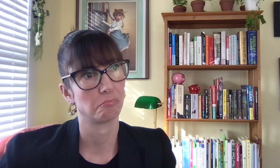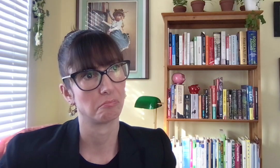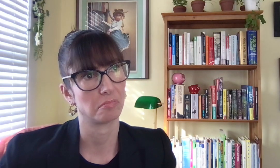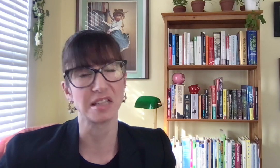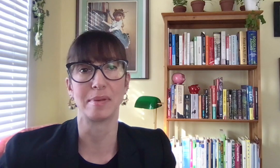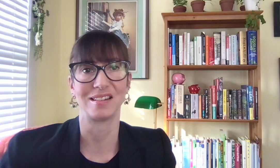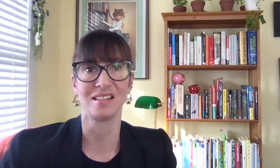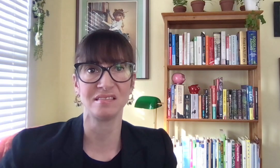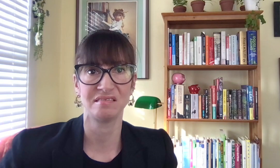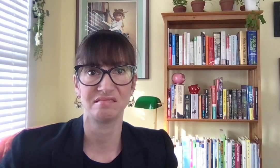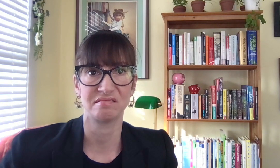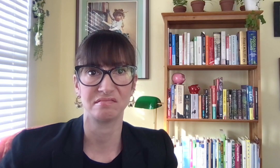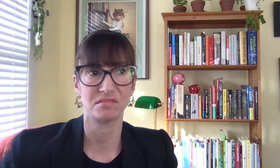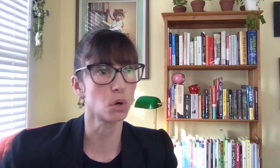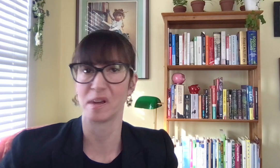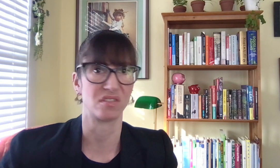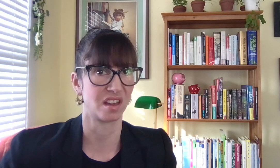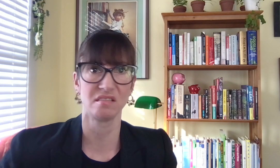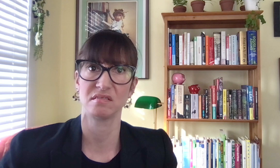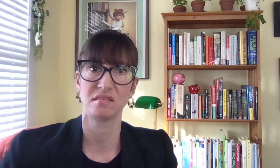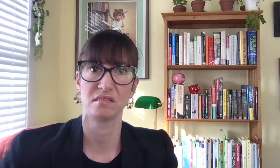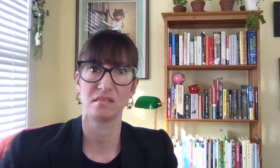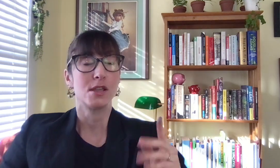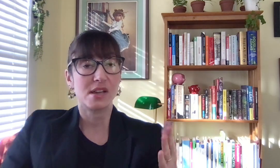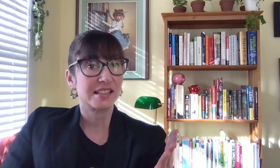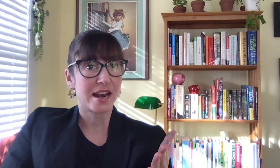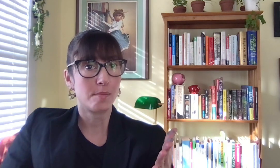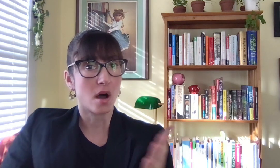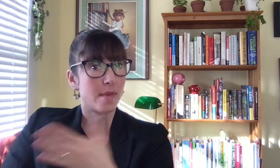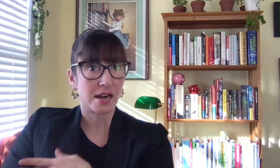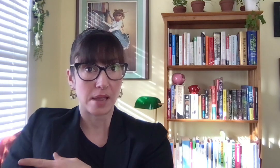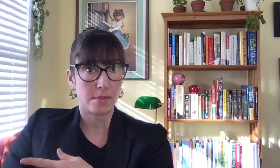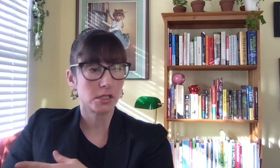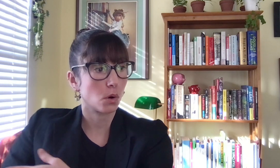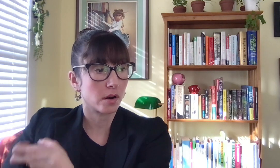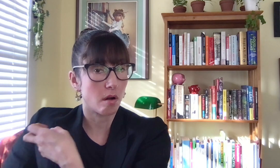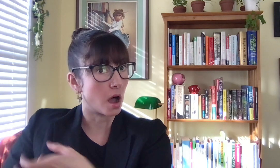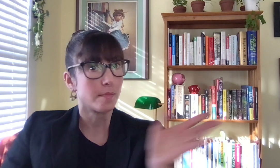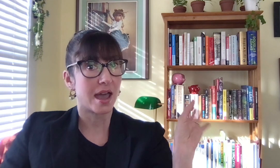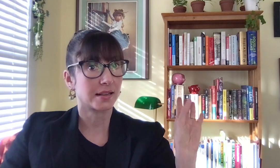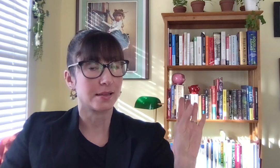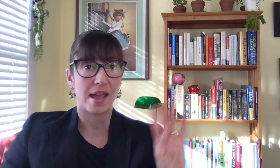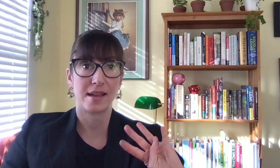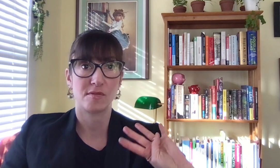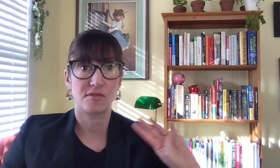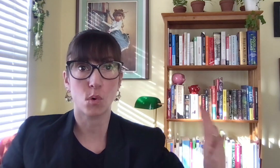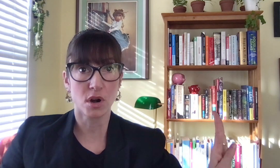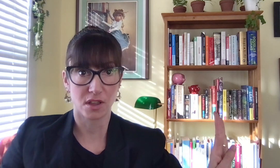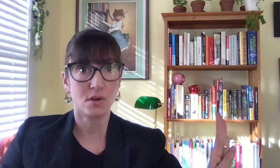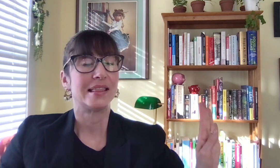That's a bad deal. Don't pay for that. You can set up automatic payments. So it'll automatically pay it for you. The